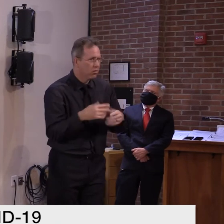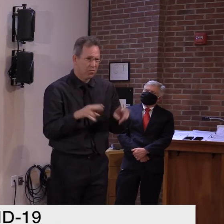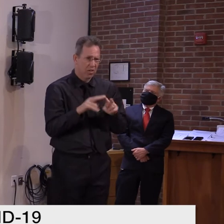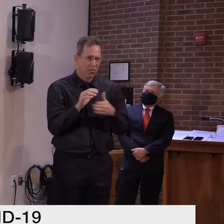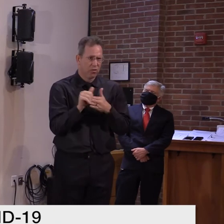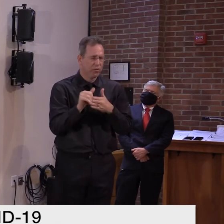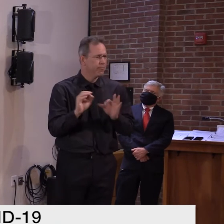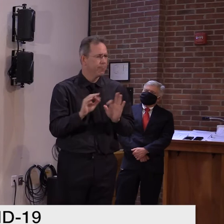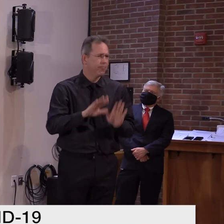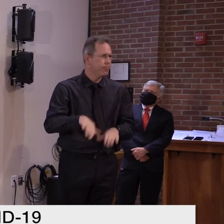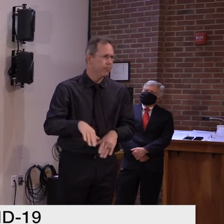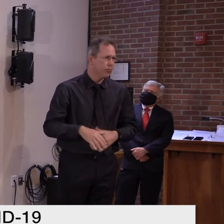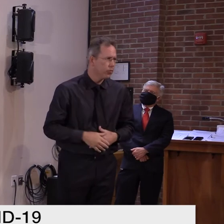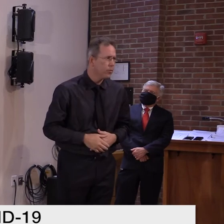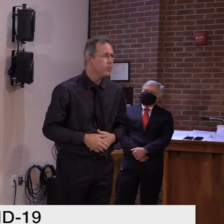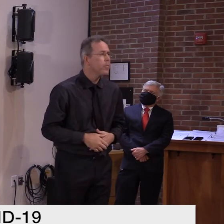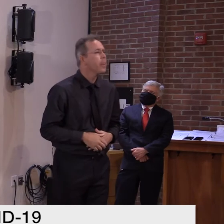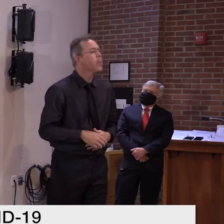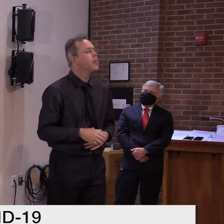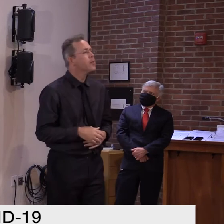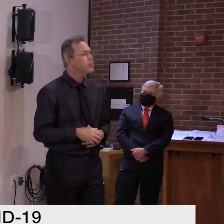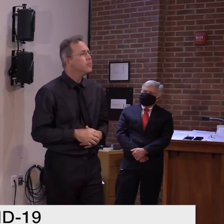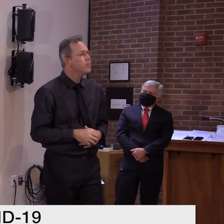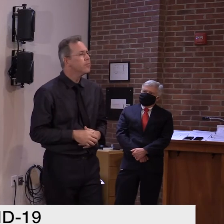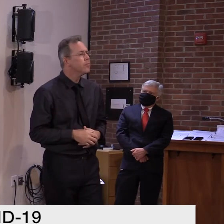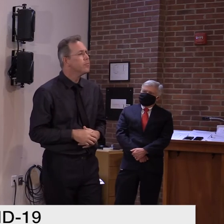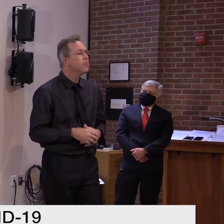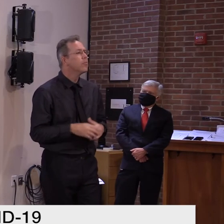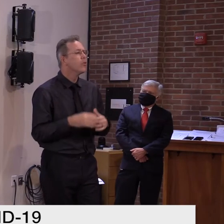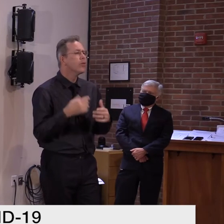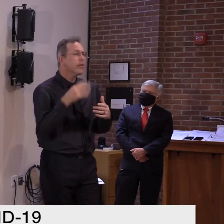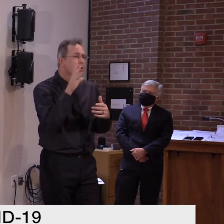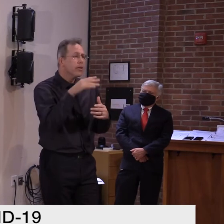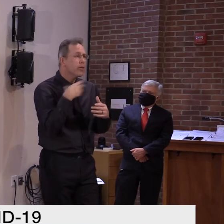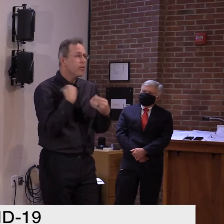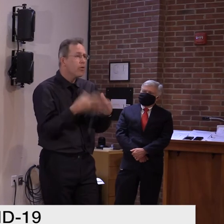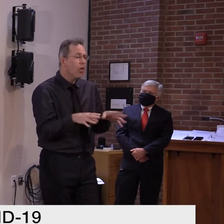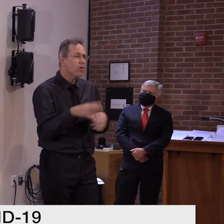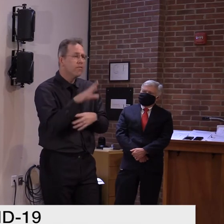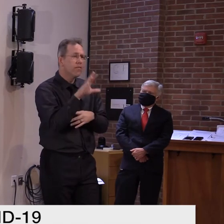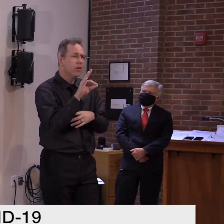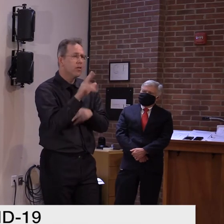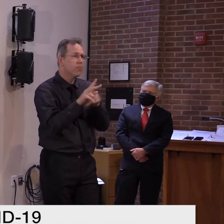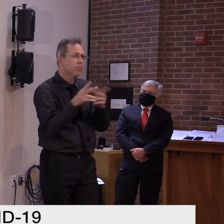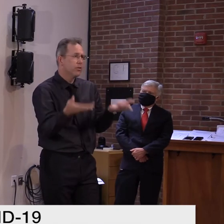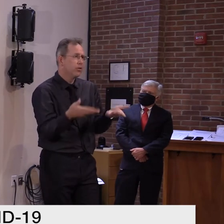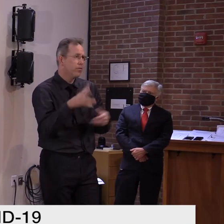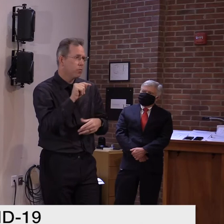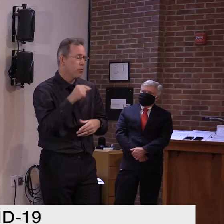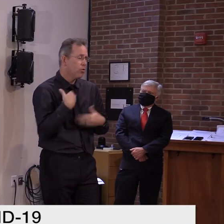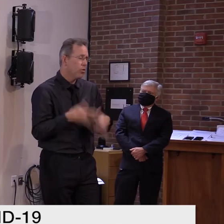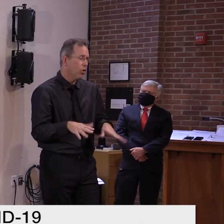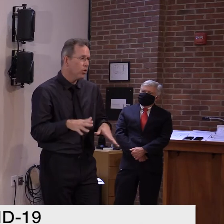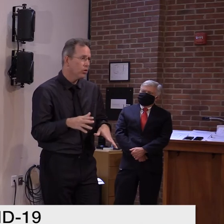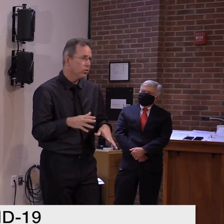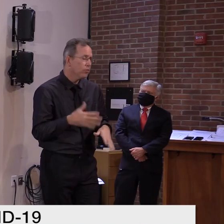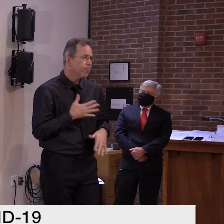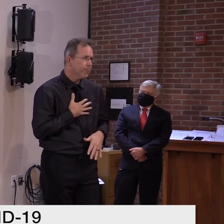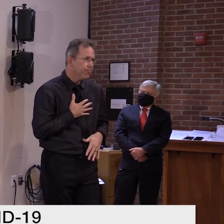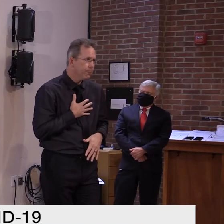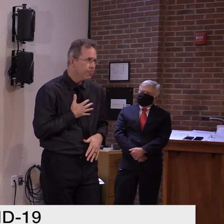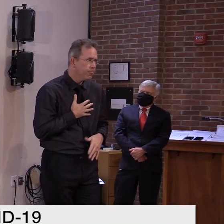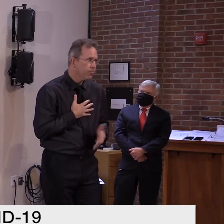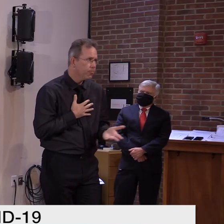But, but again, we've lost 59, 59 lives have been lost through the pandemic. And that's, uh,